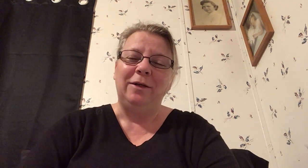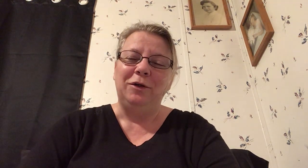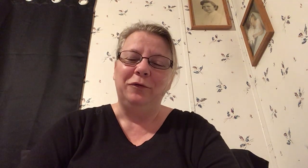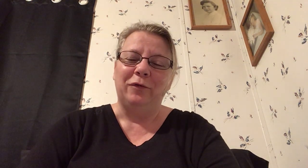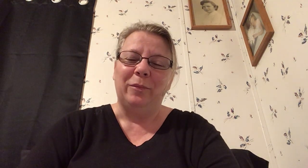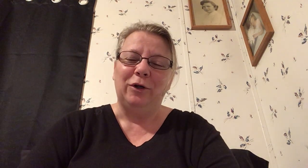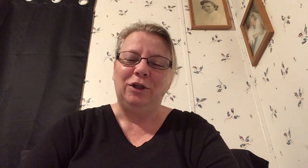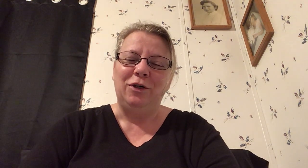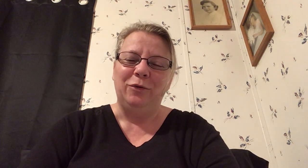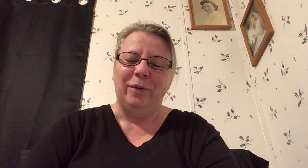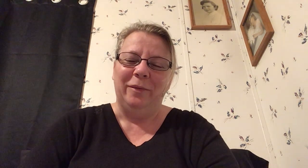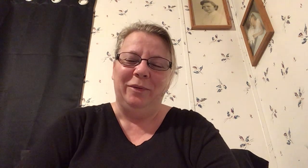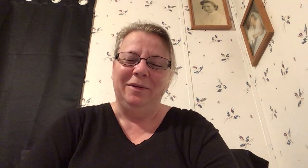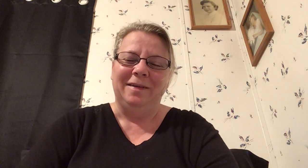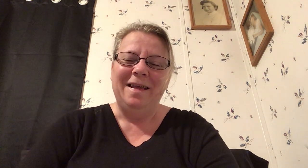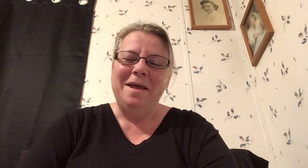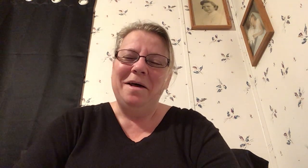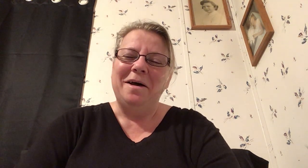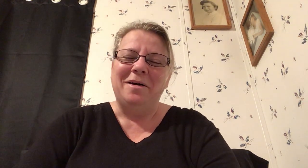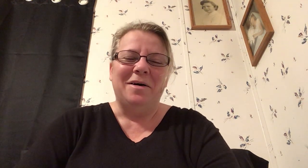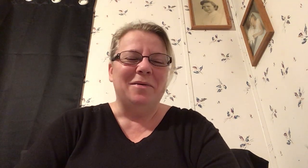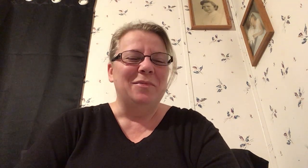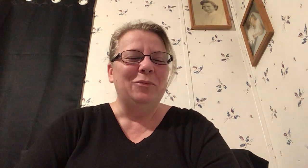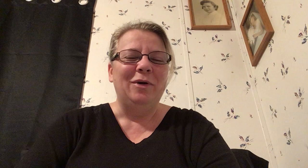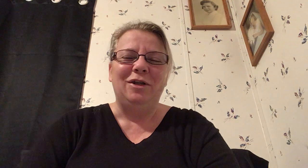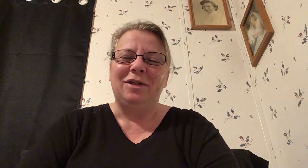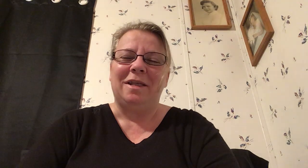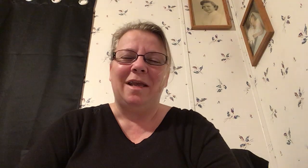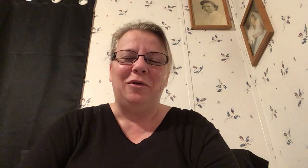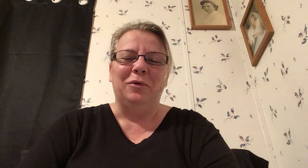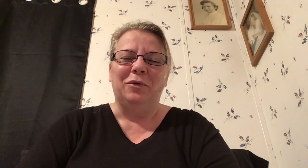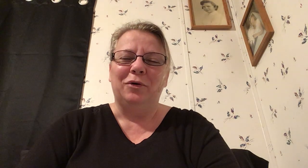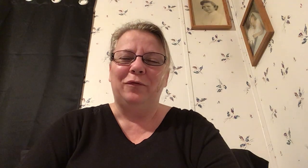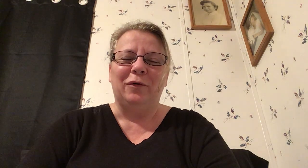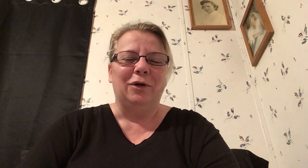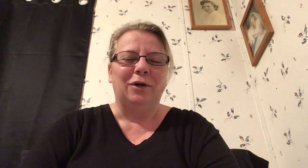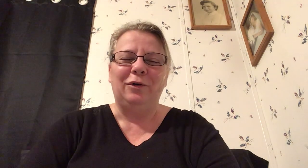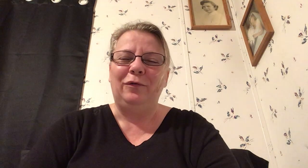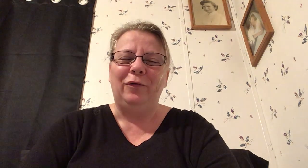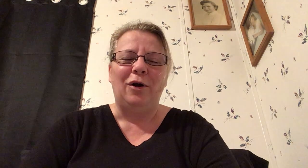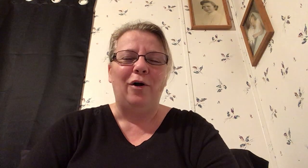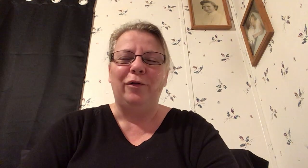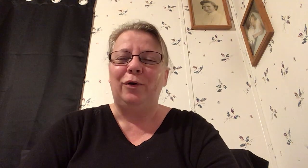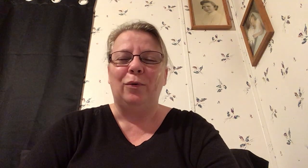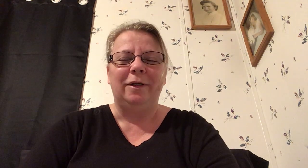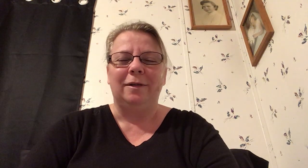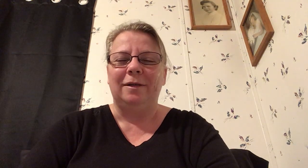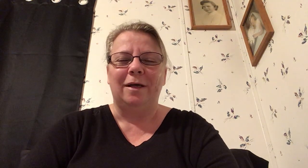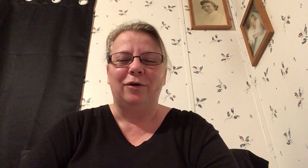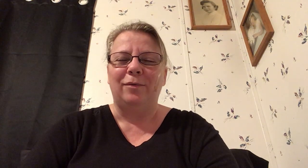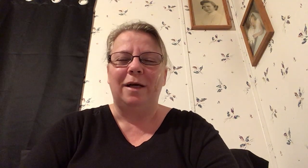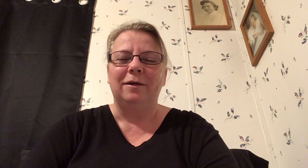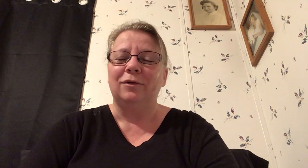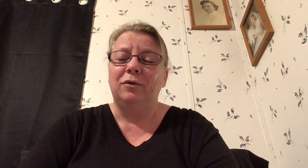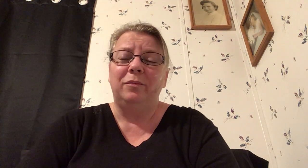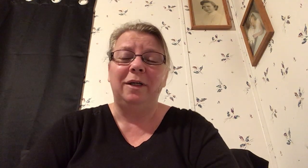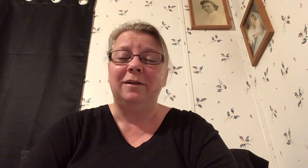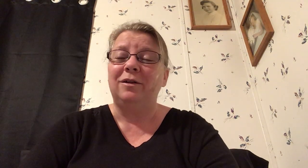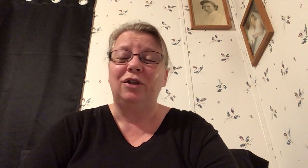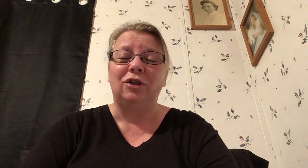too from her g2 pup um we just thank you lord for for all the noises that are around us lord because it just